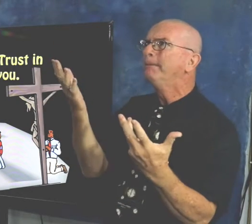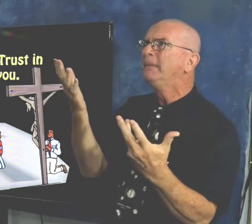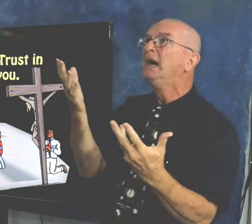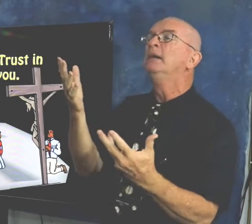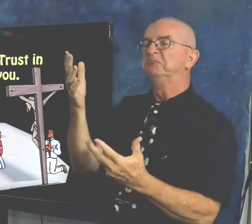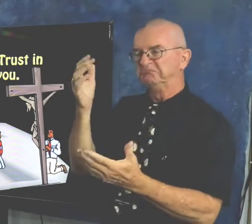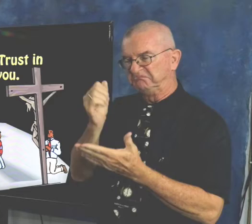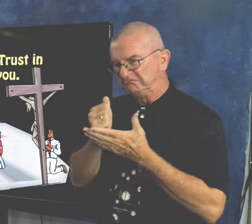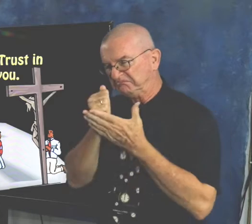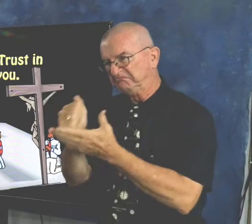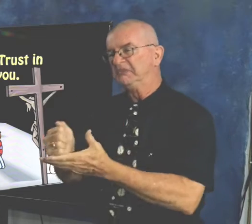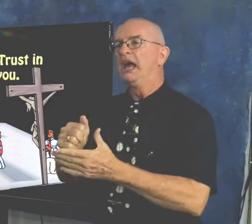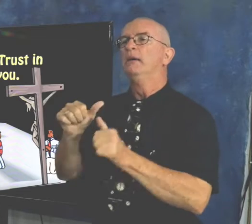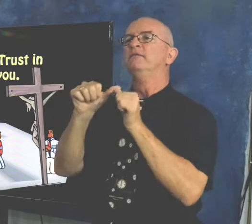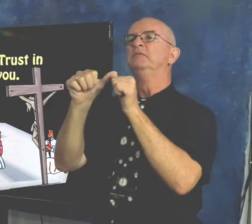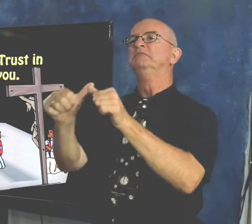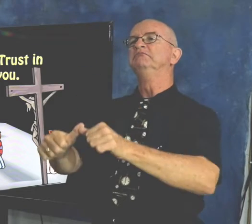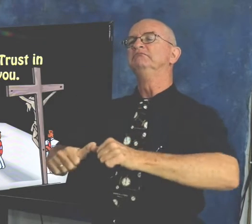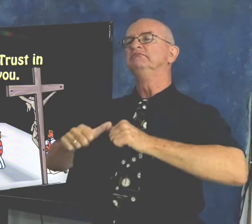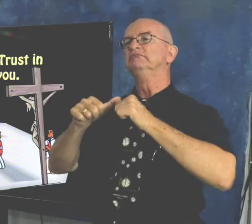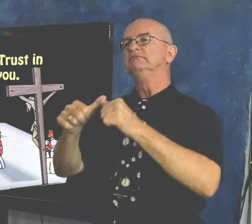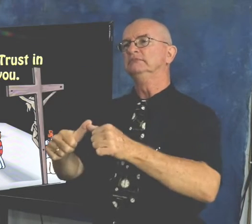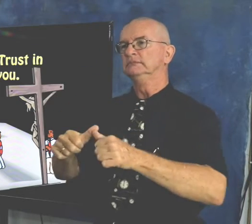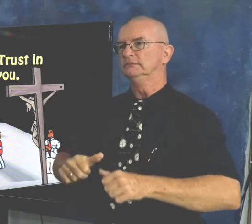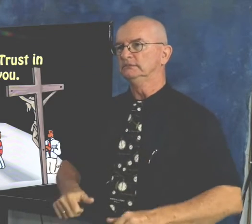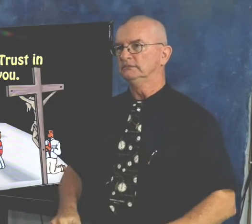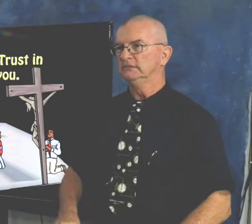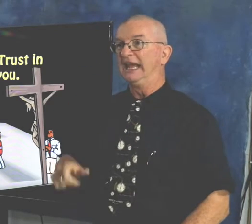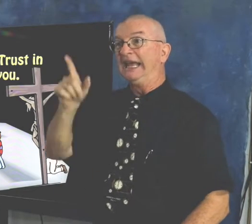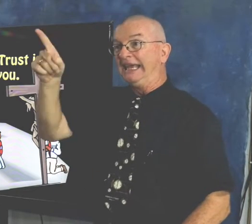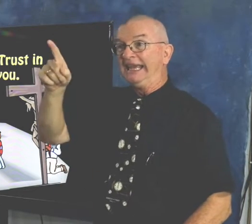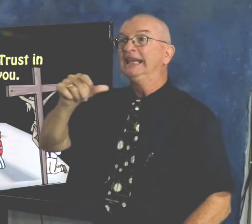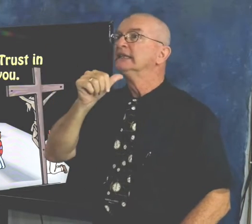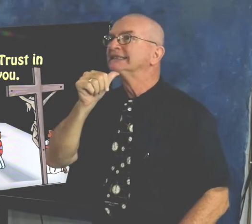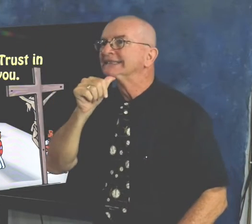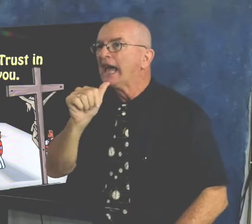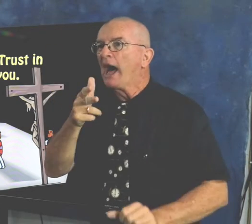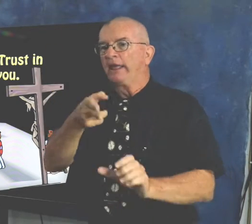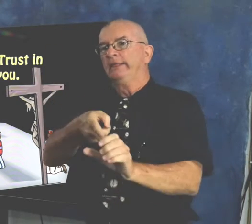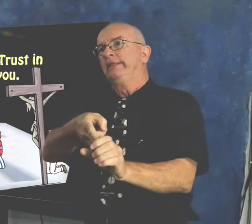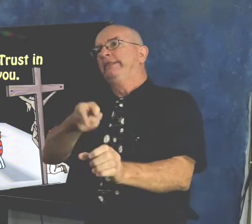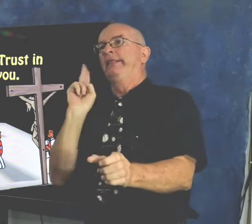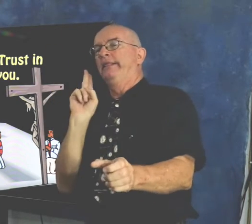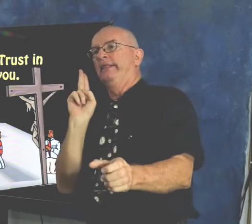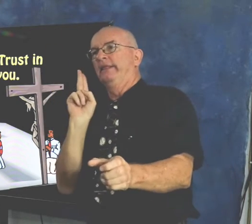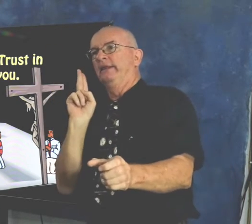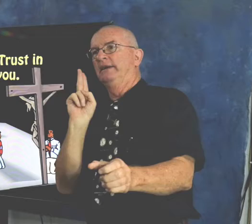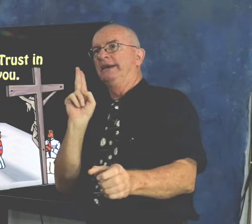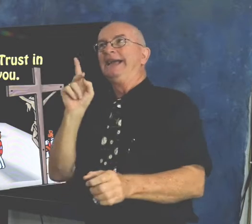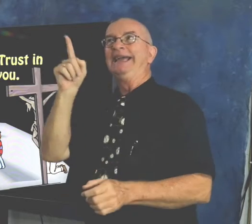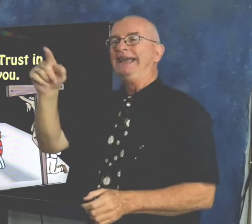God, look, we don't see Him, but He's there forever. He doesn't quit.